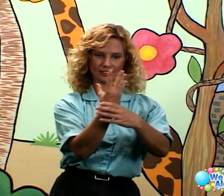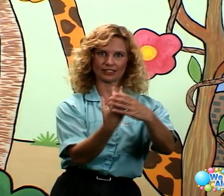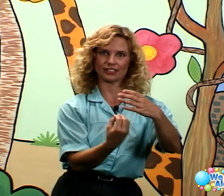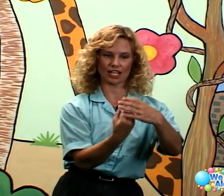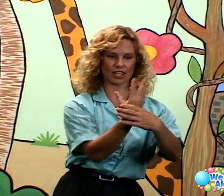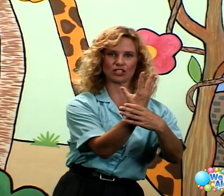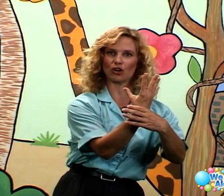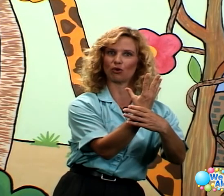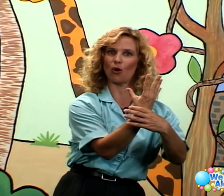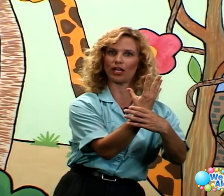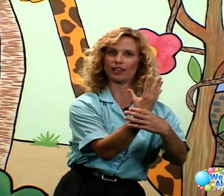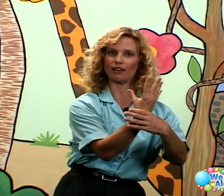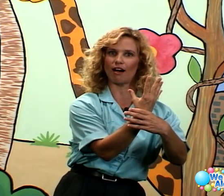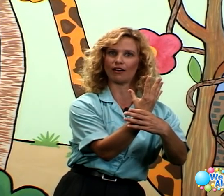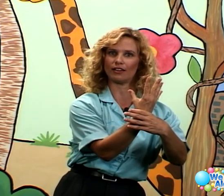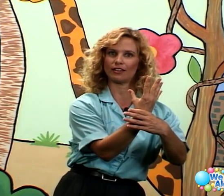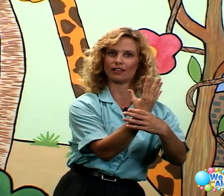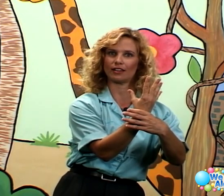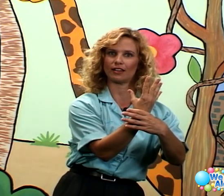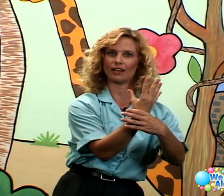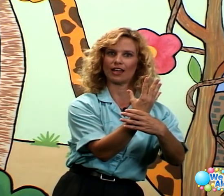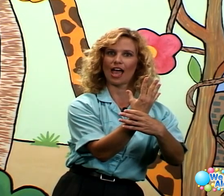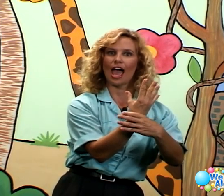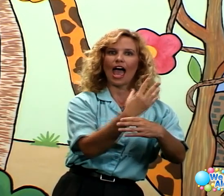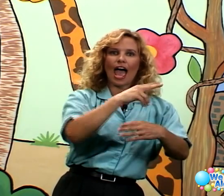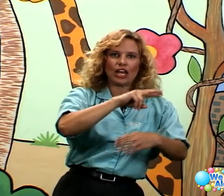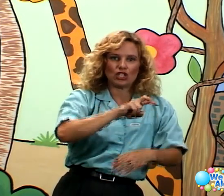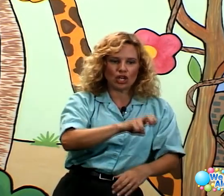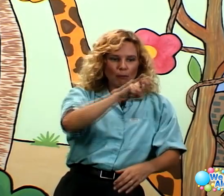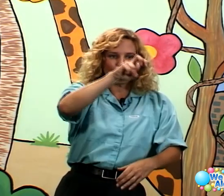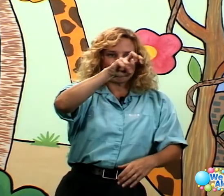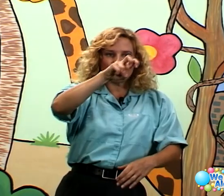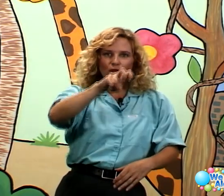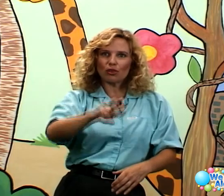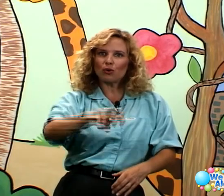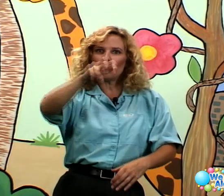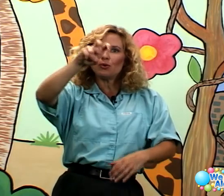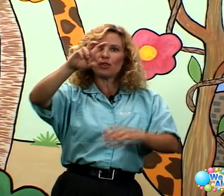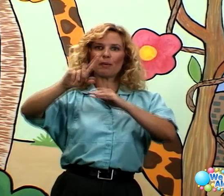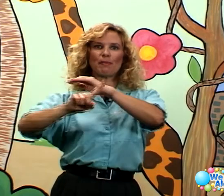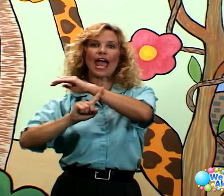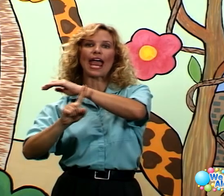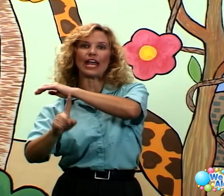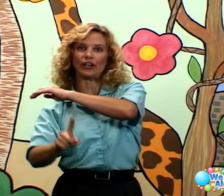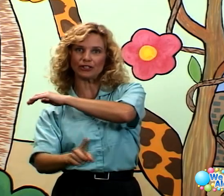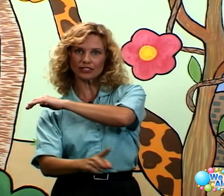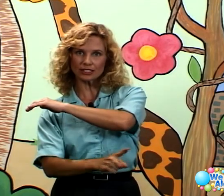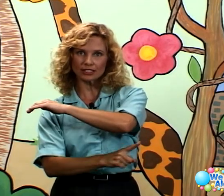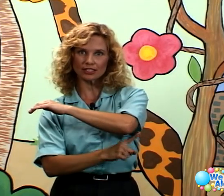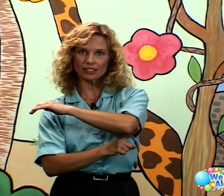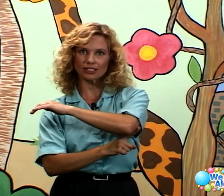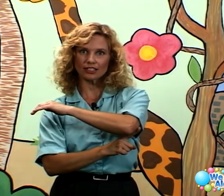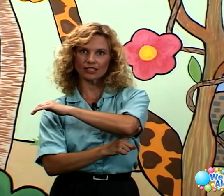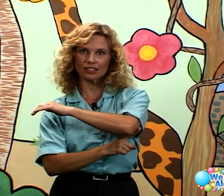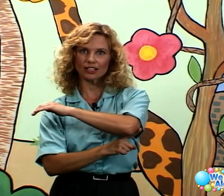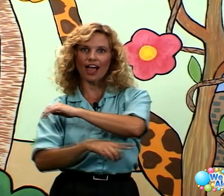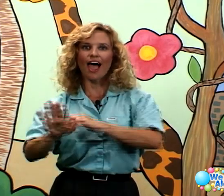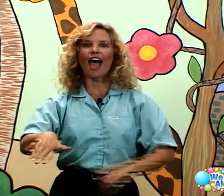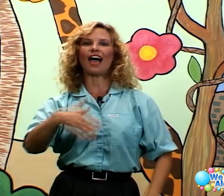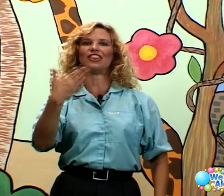like things are growing in the garden, and jump through the pails, and